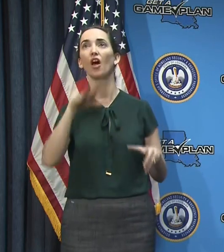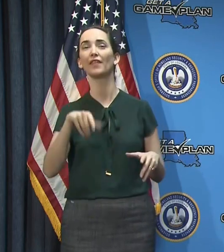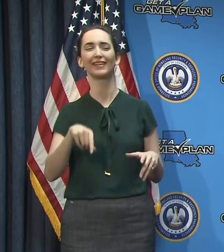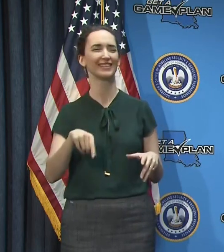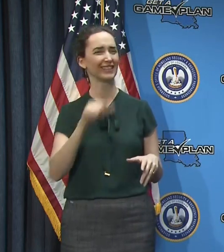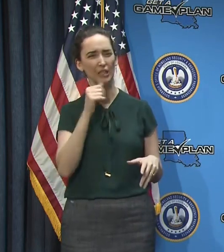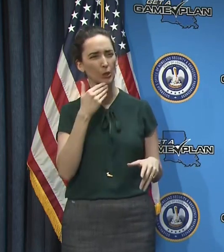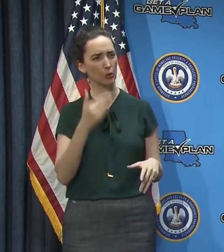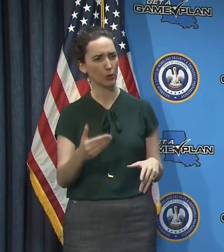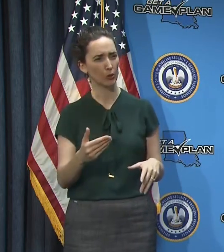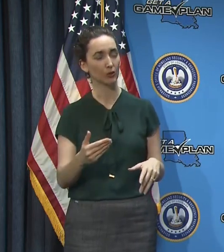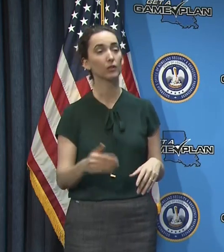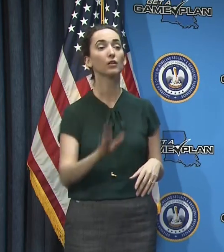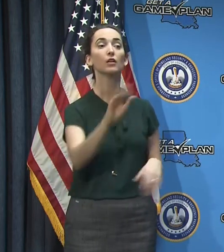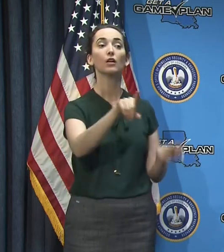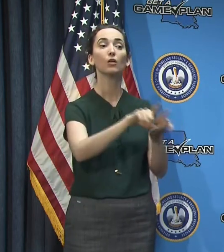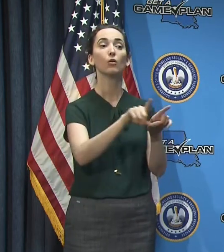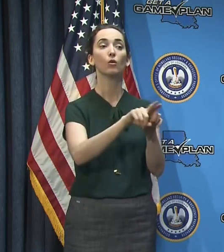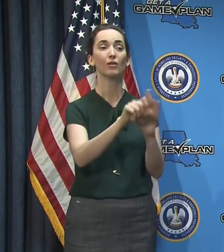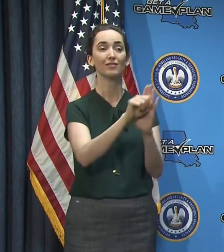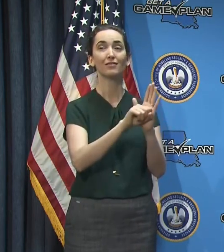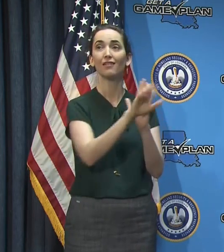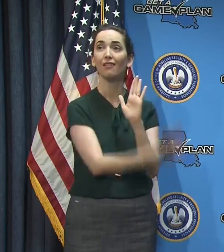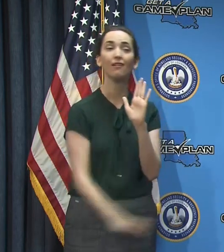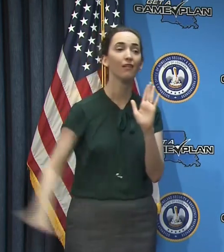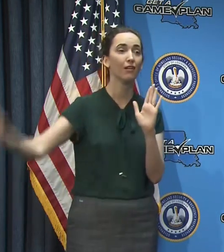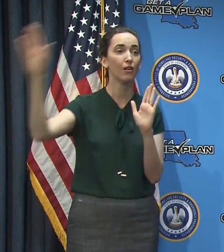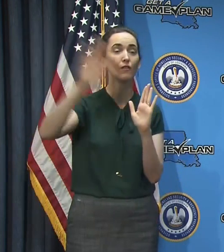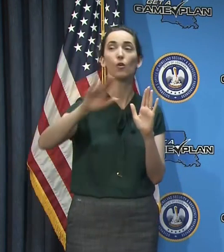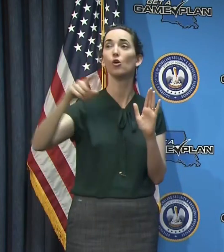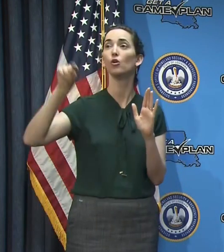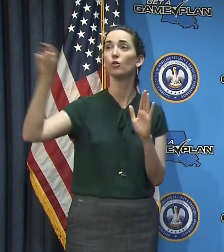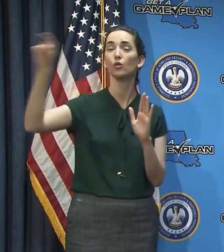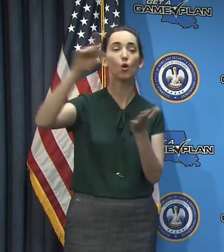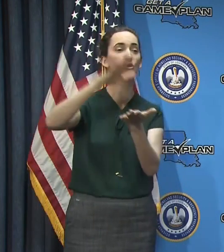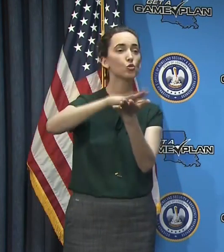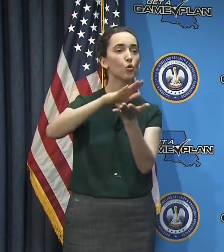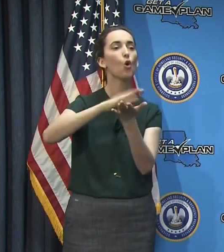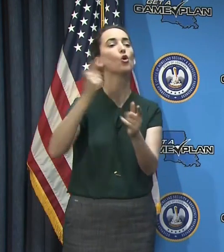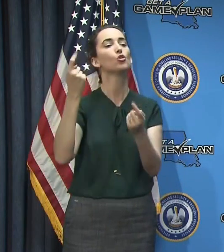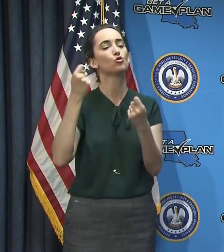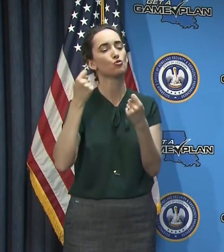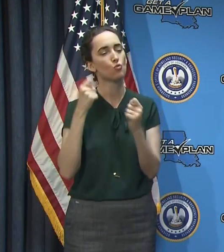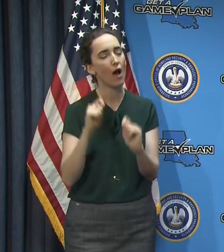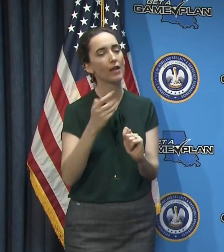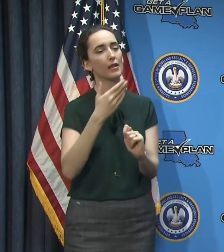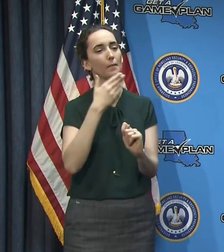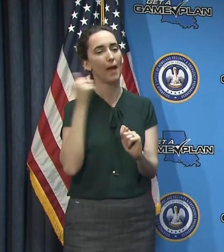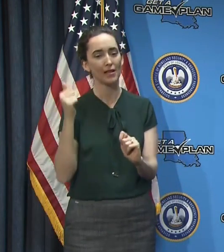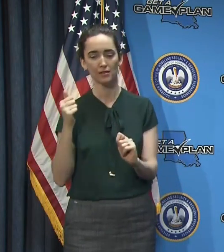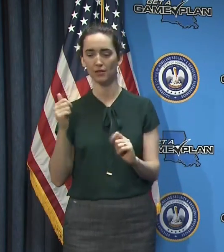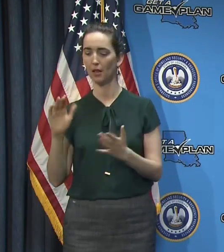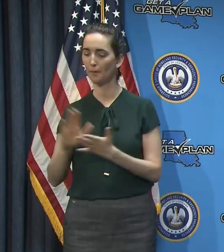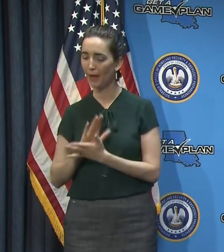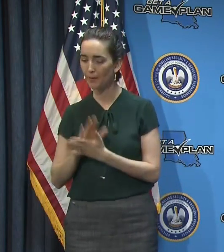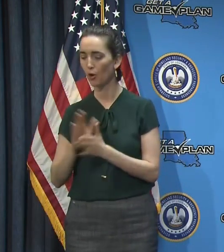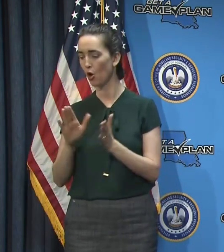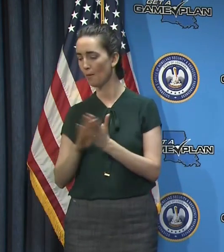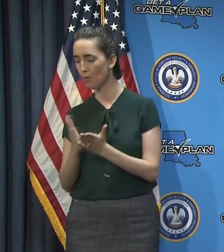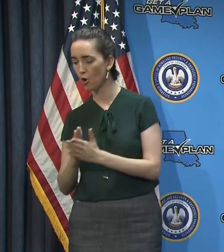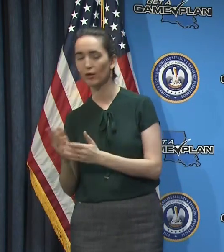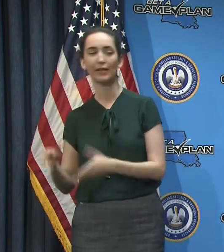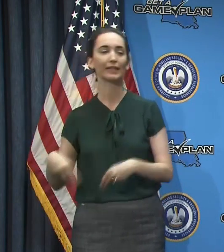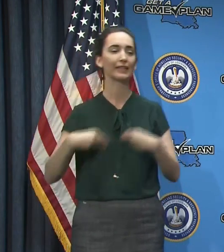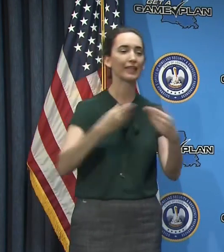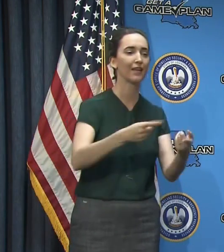also across the state of Louisiana. They continue to try to get, uh, traditional, uh, in the hands of children